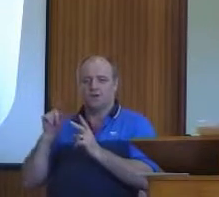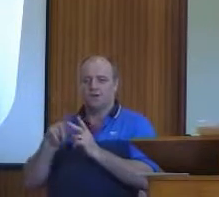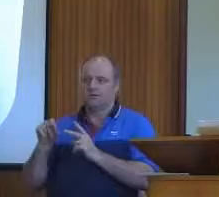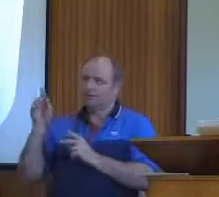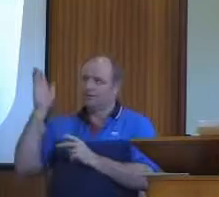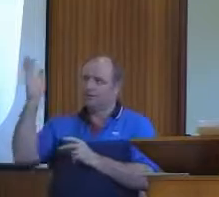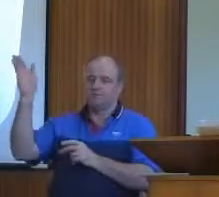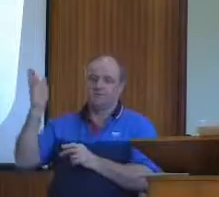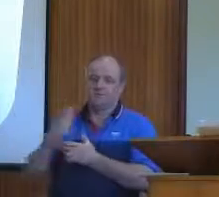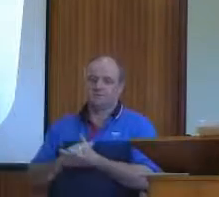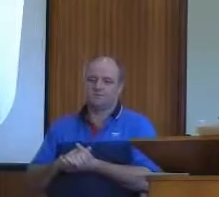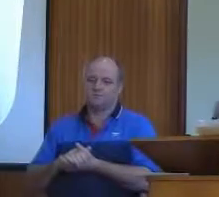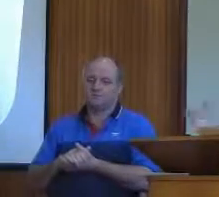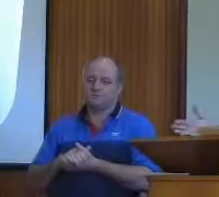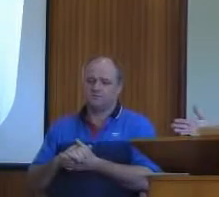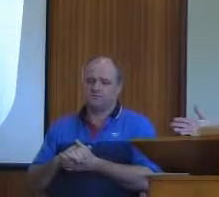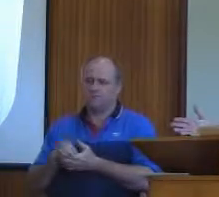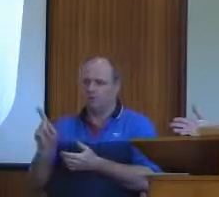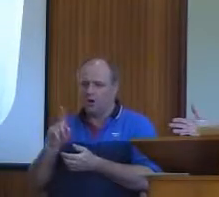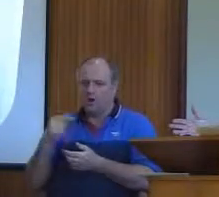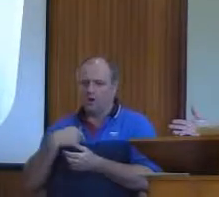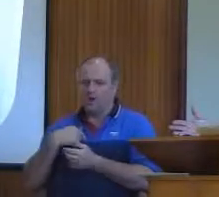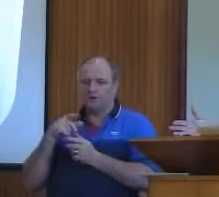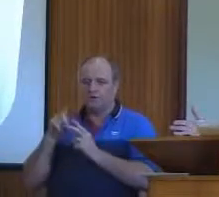Was there any merit in my choosing Him? Not a bit of it.